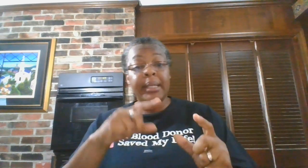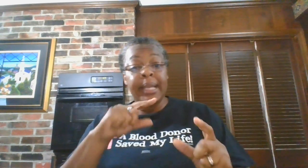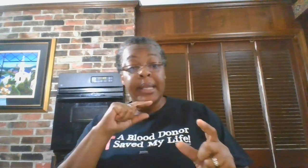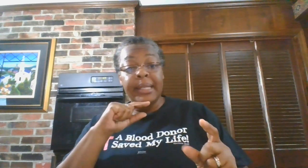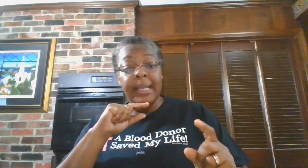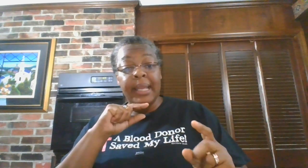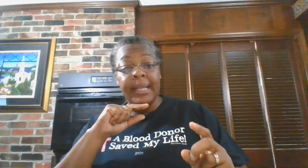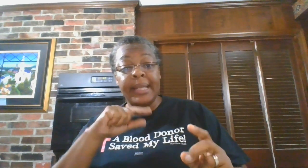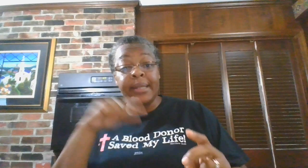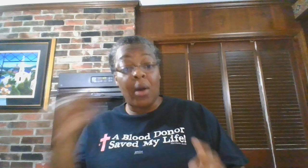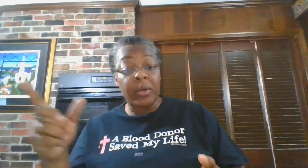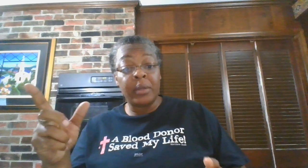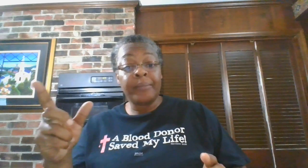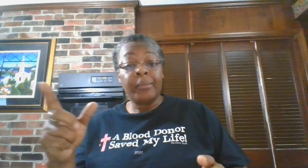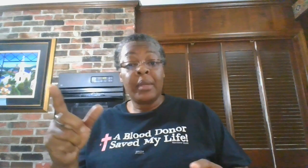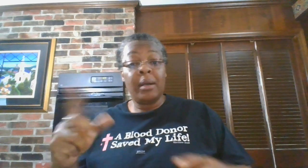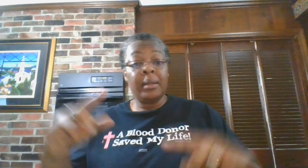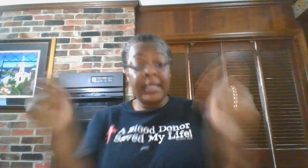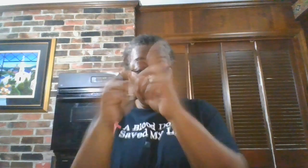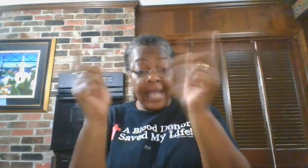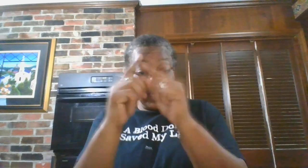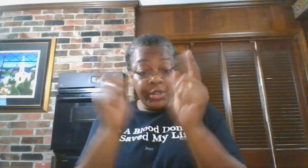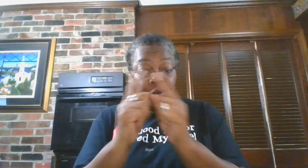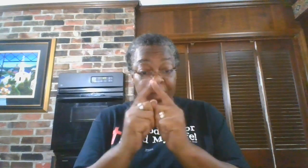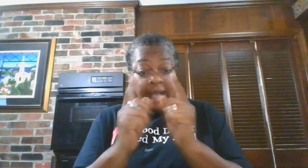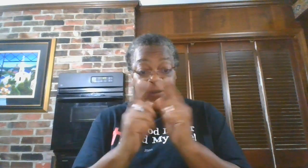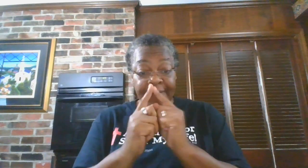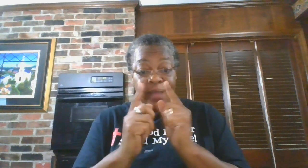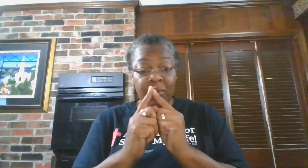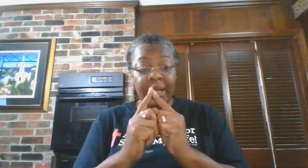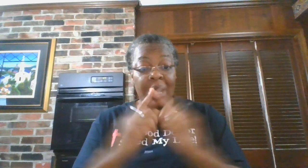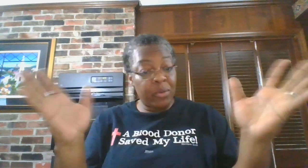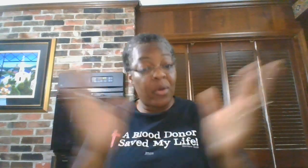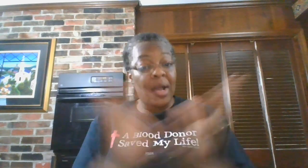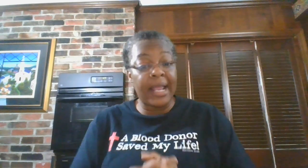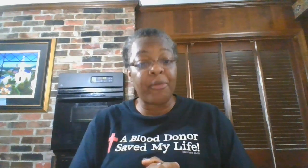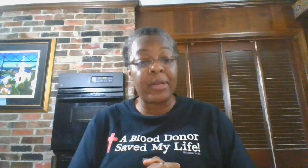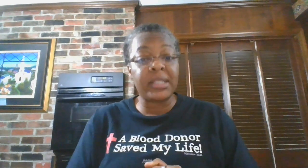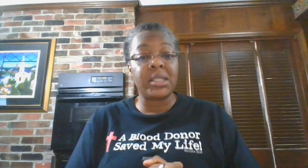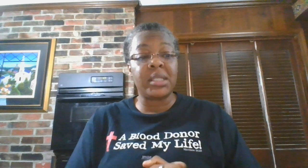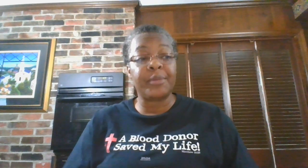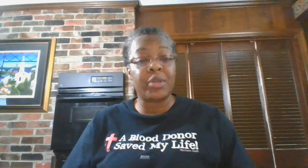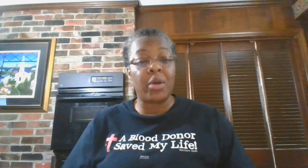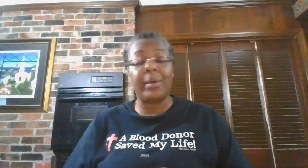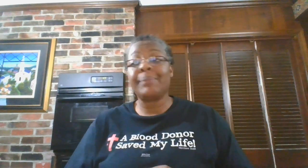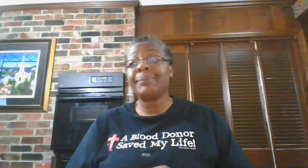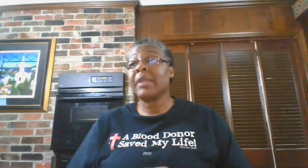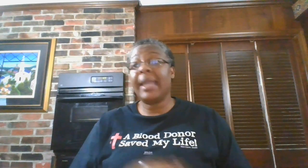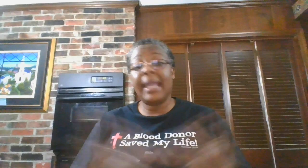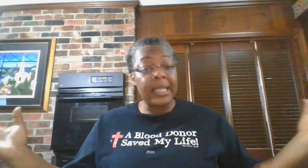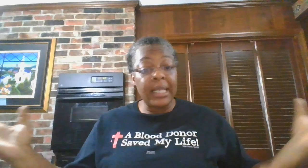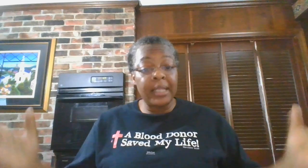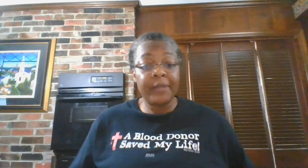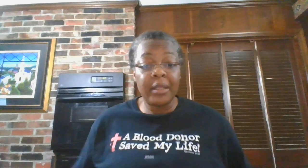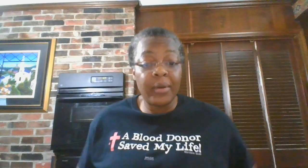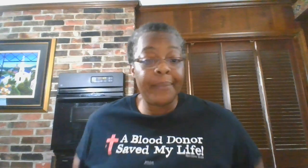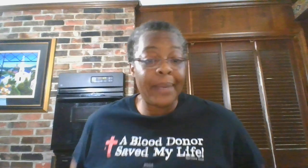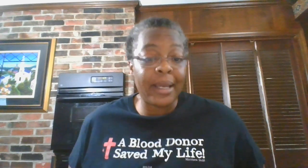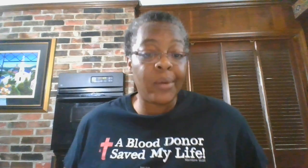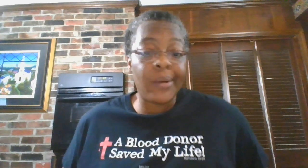daughter that they got into, got into fighting with. I want to know how that relationship is going. And if it don't come back on, I